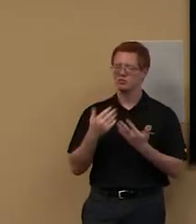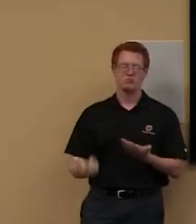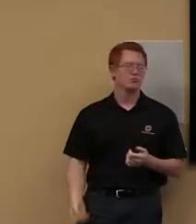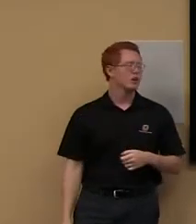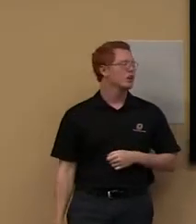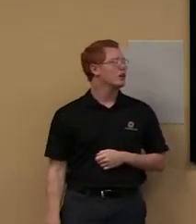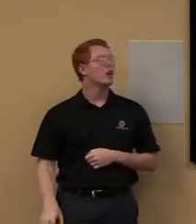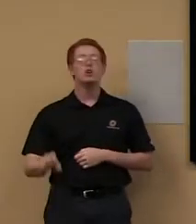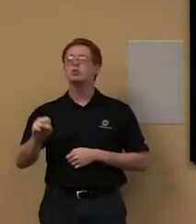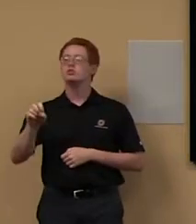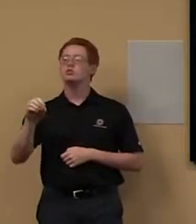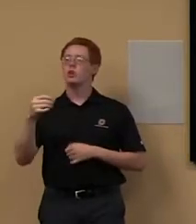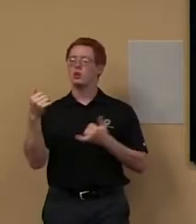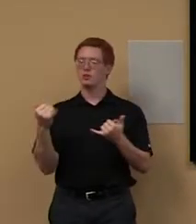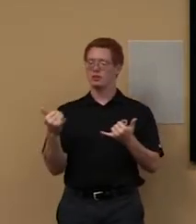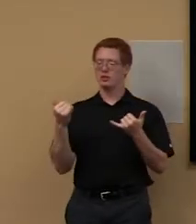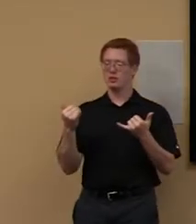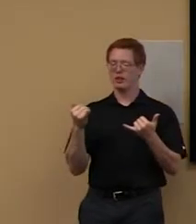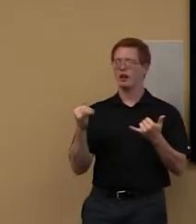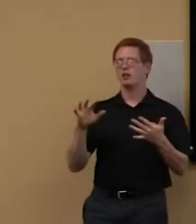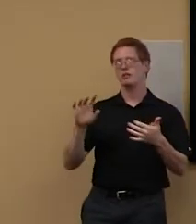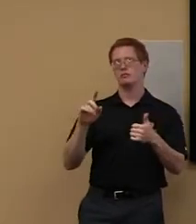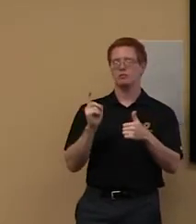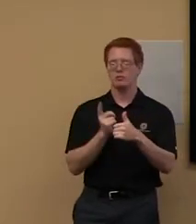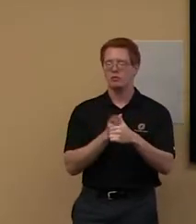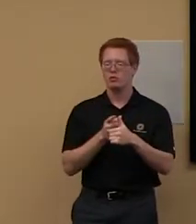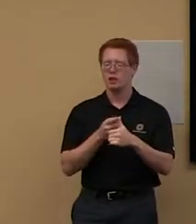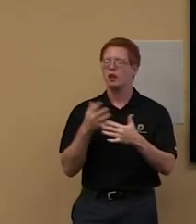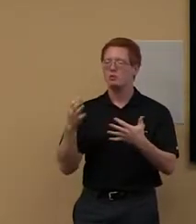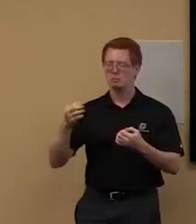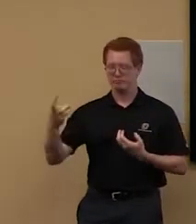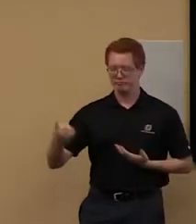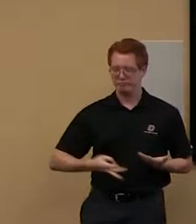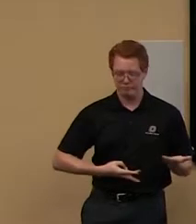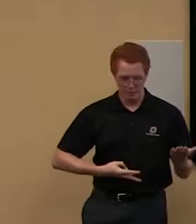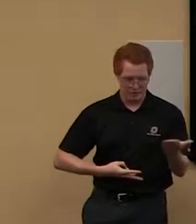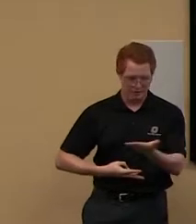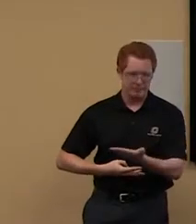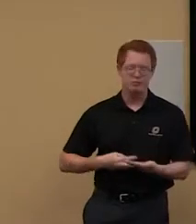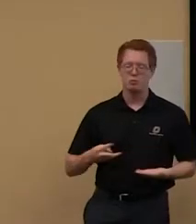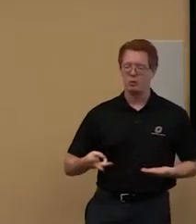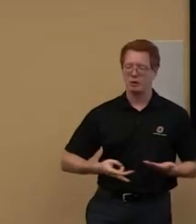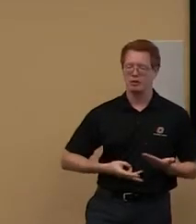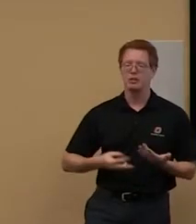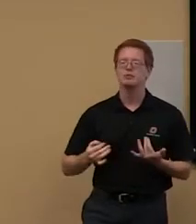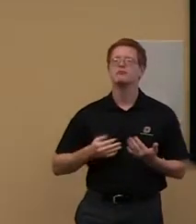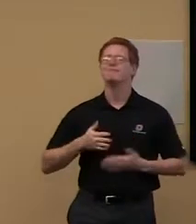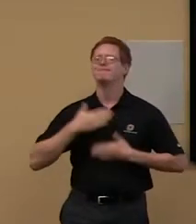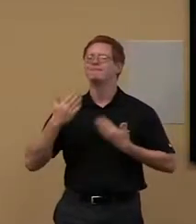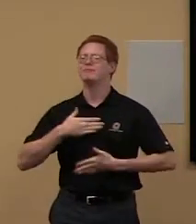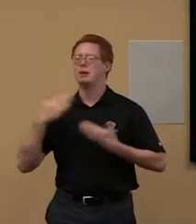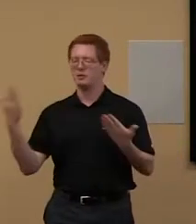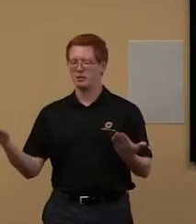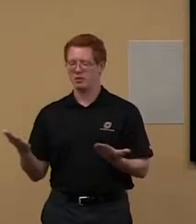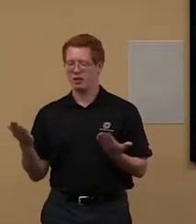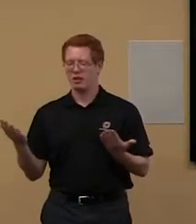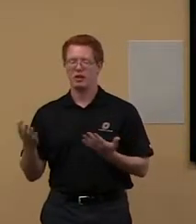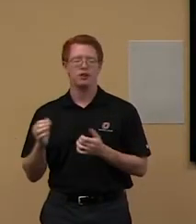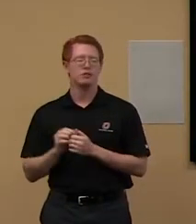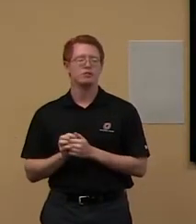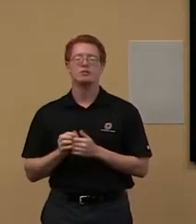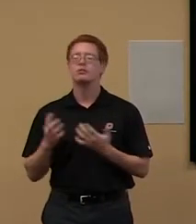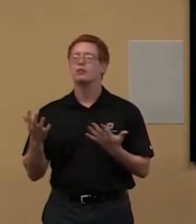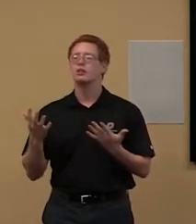So today, well, the first thing I want to say is welcome. I'm really glad you're here, and